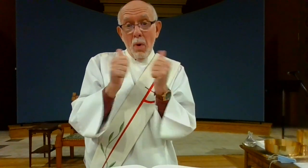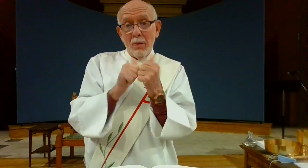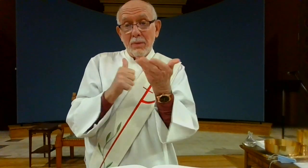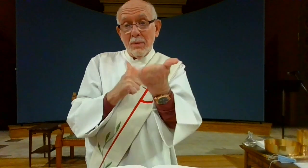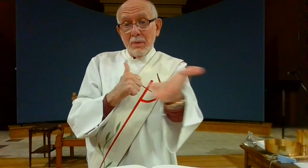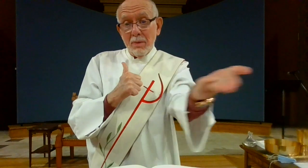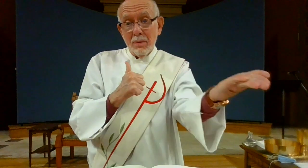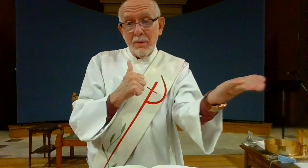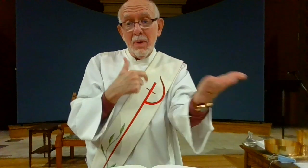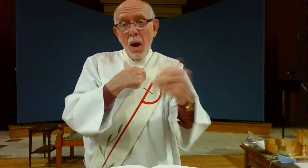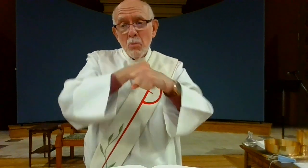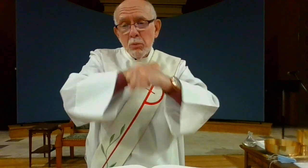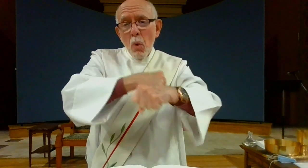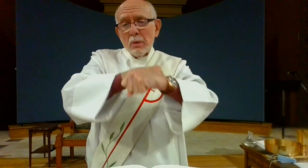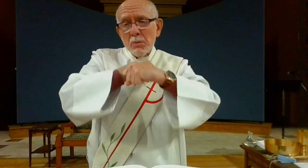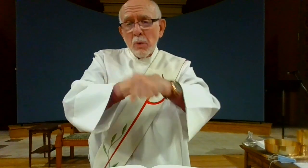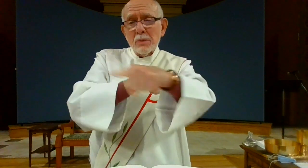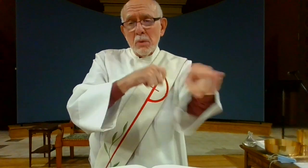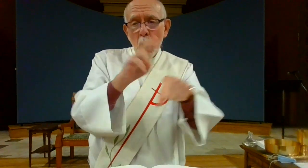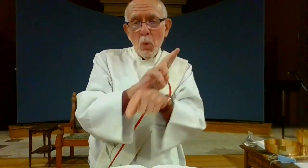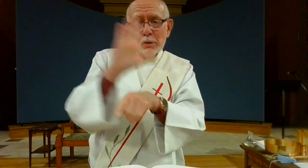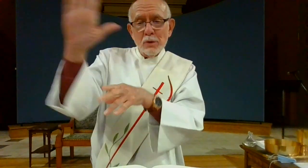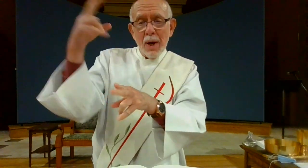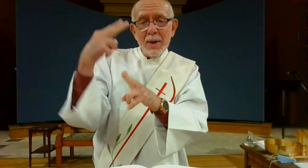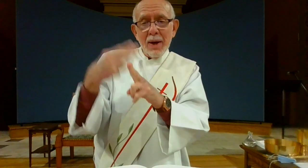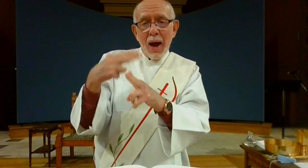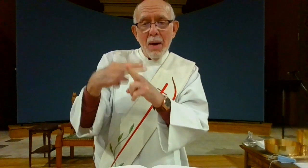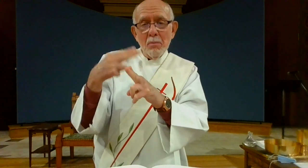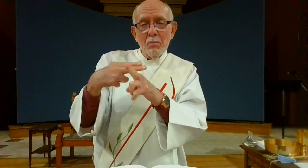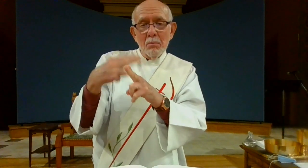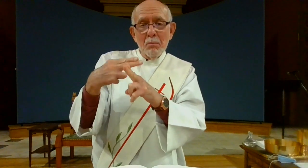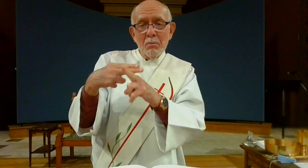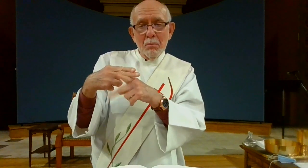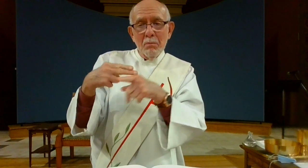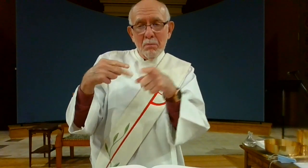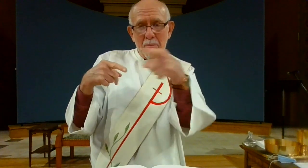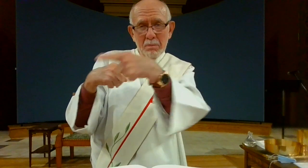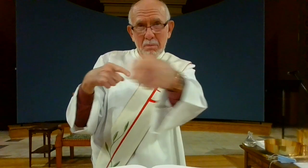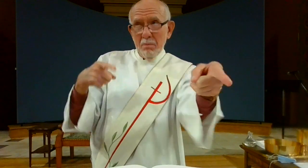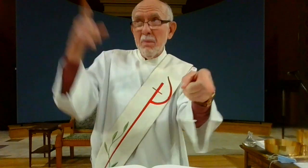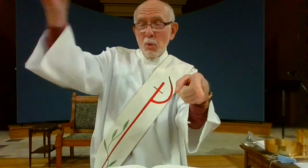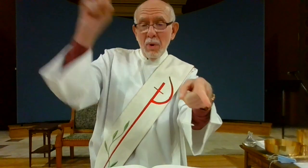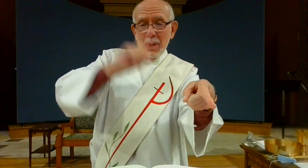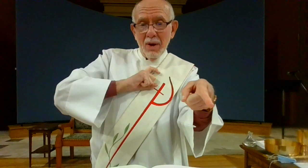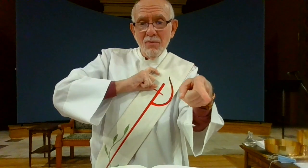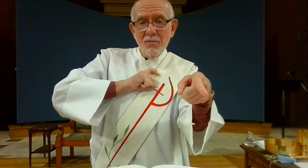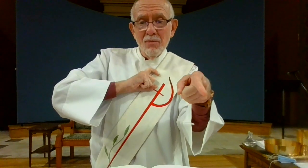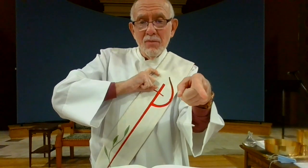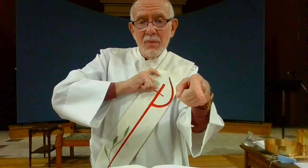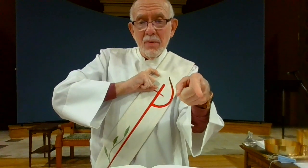When I was with them I protected them in your name that you gave me and I guarded them